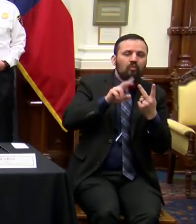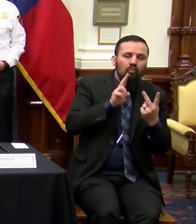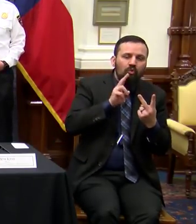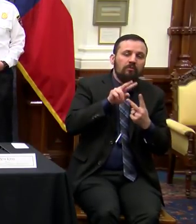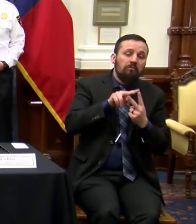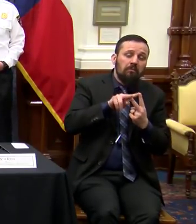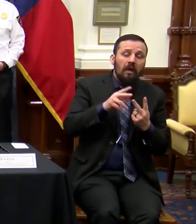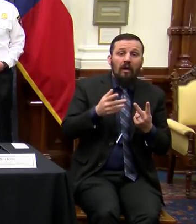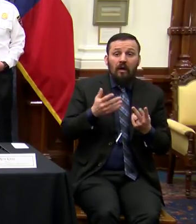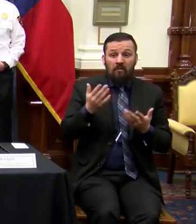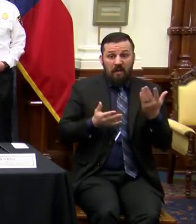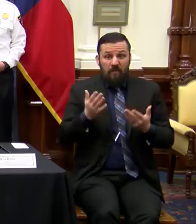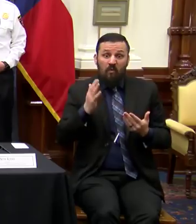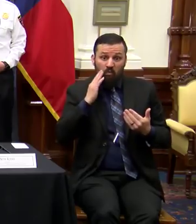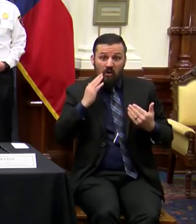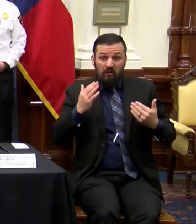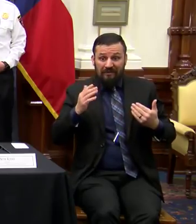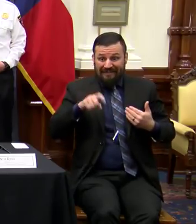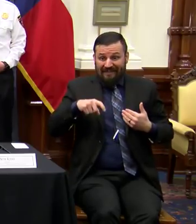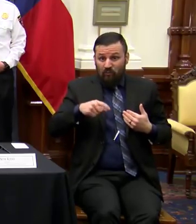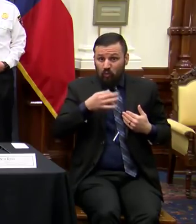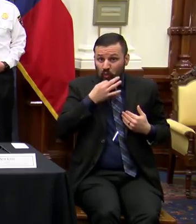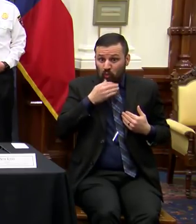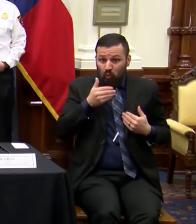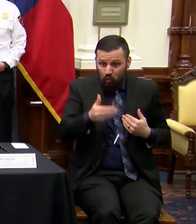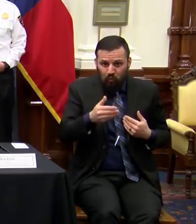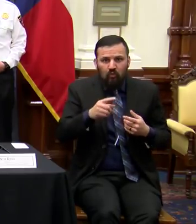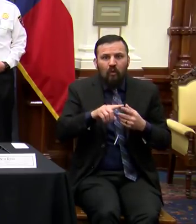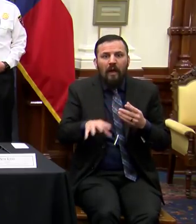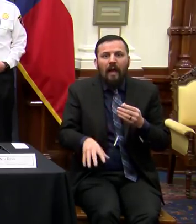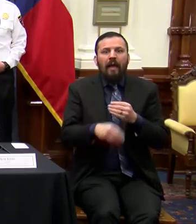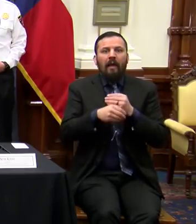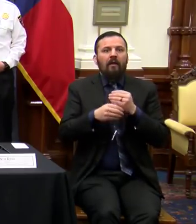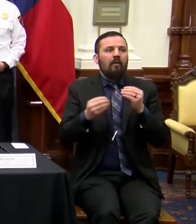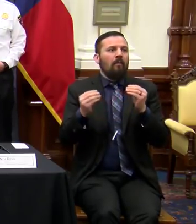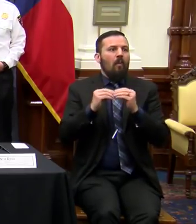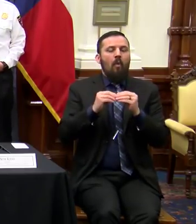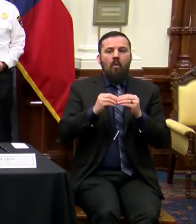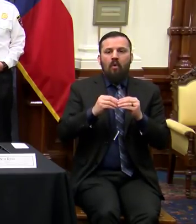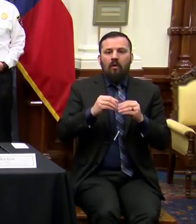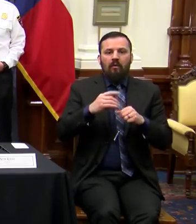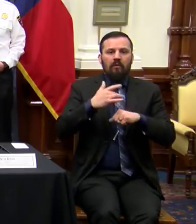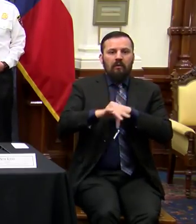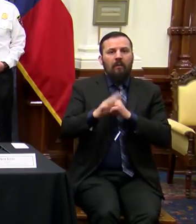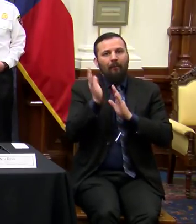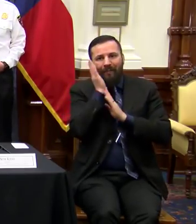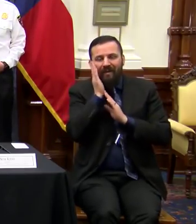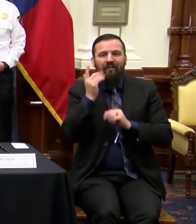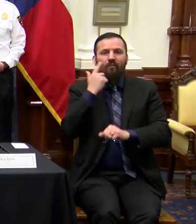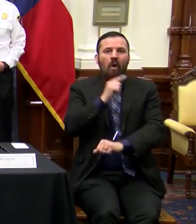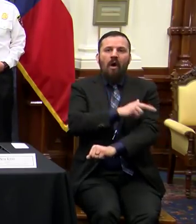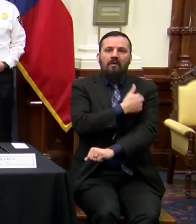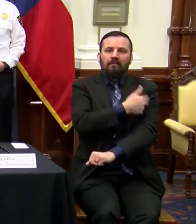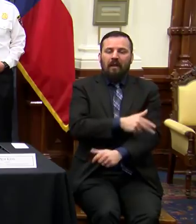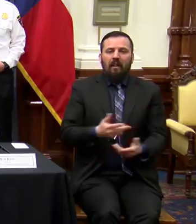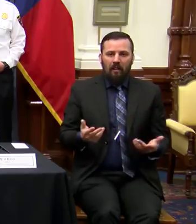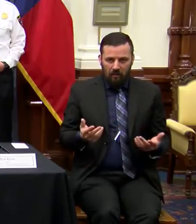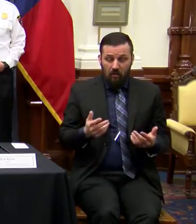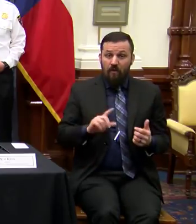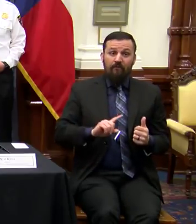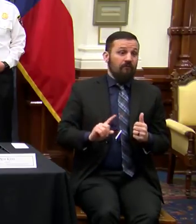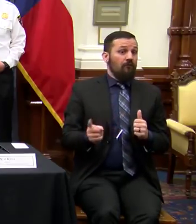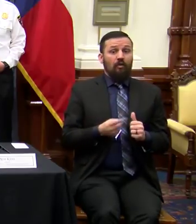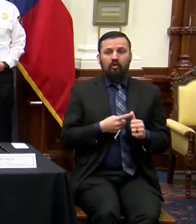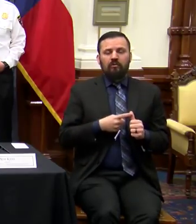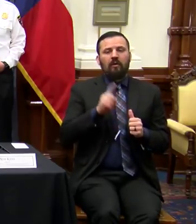be a need sometime soon to add additional hospital capacity. I say, first, what they need to do is to